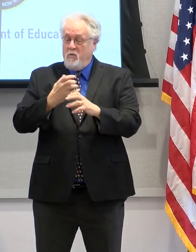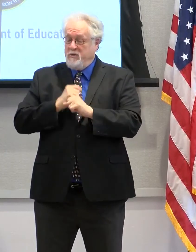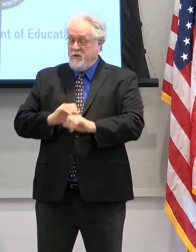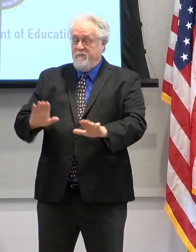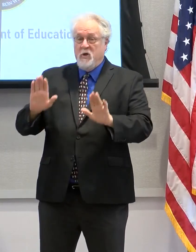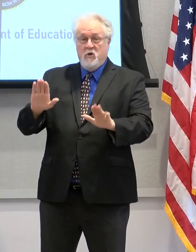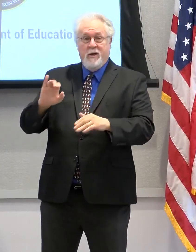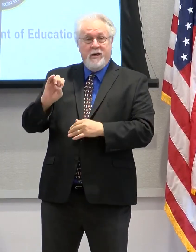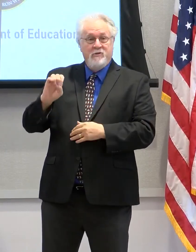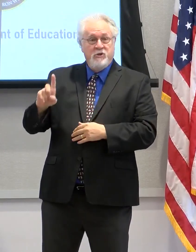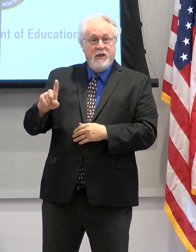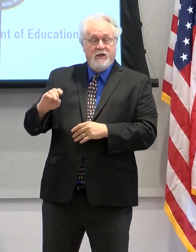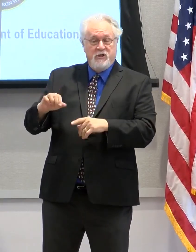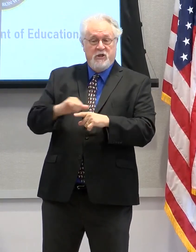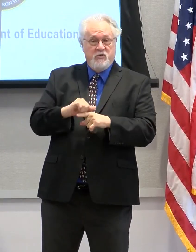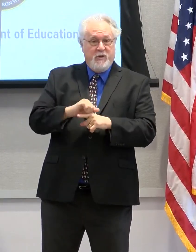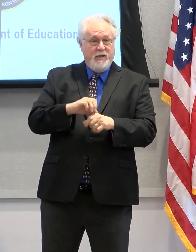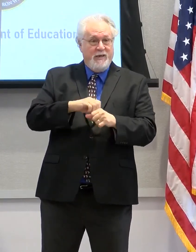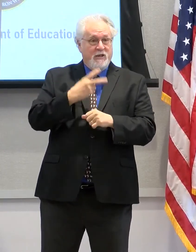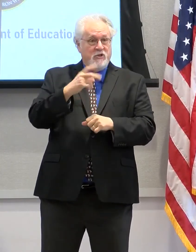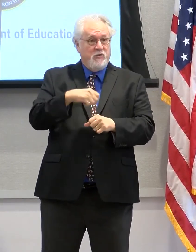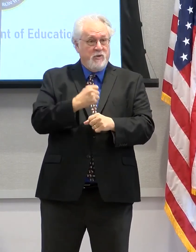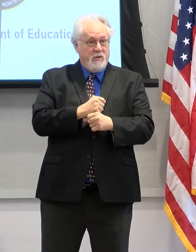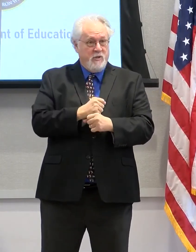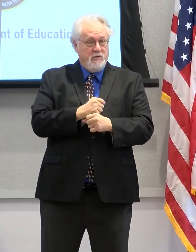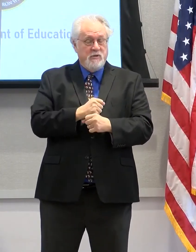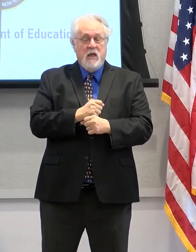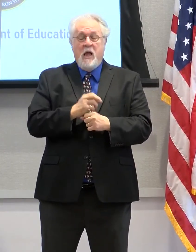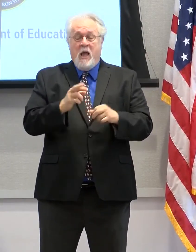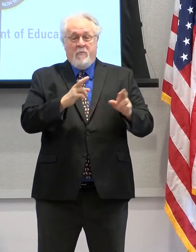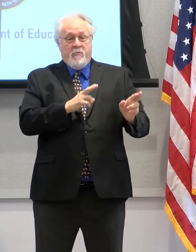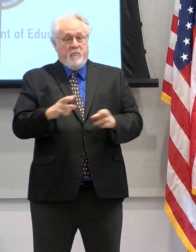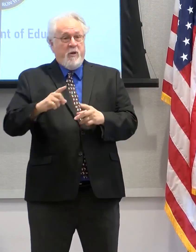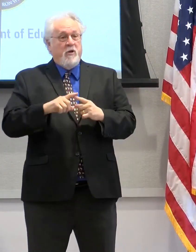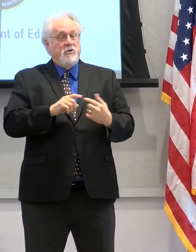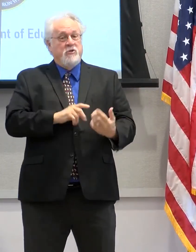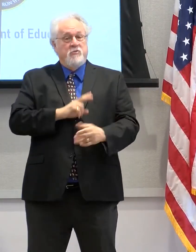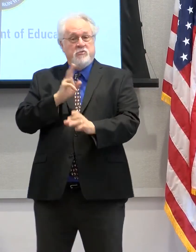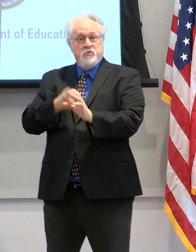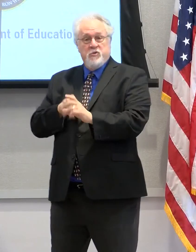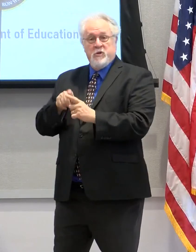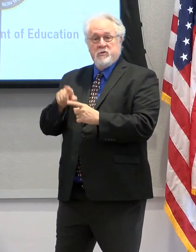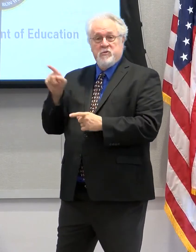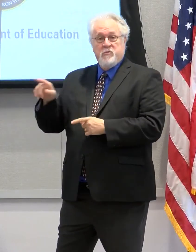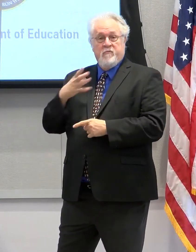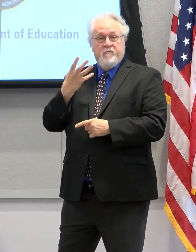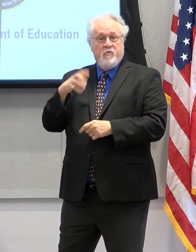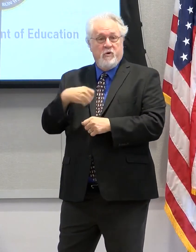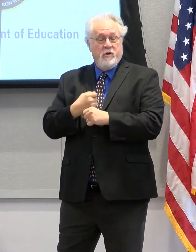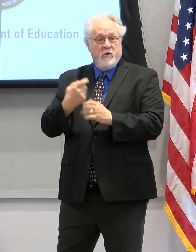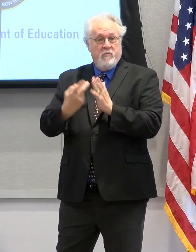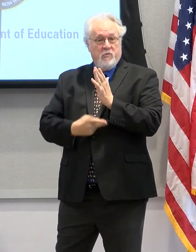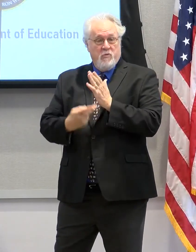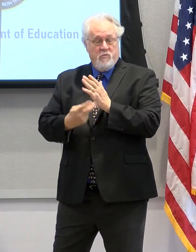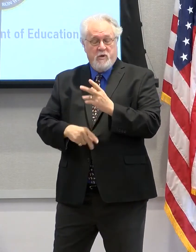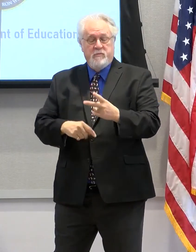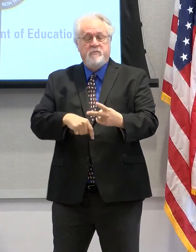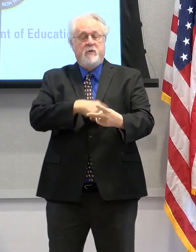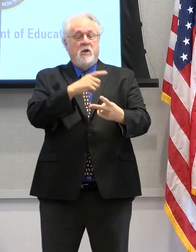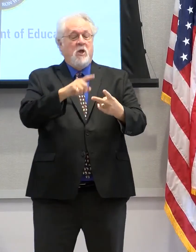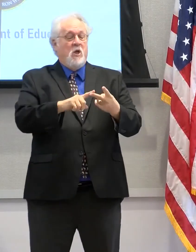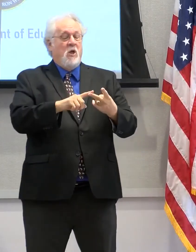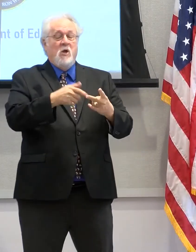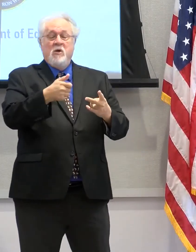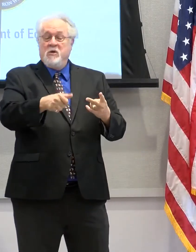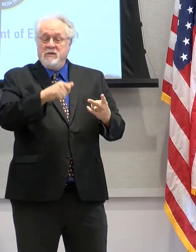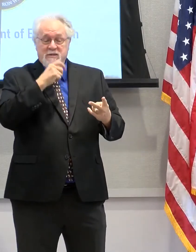education and training at a two-year institution. We're certainly preparing them to go to my partners here. The other one is for those students who don't